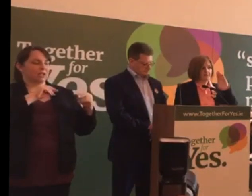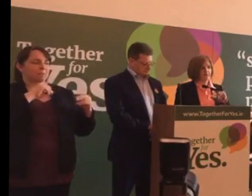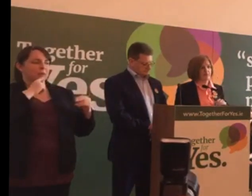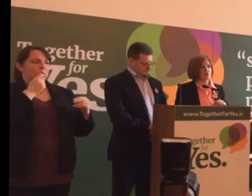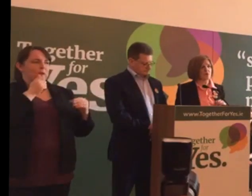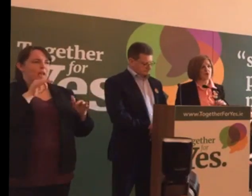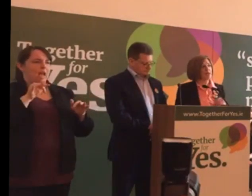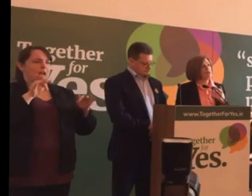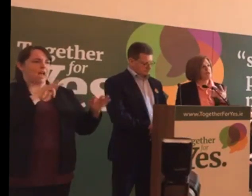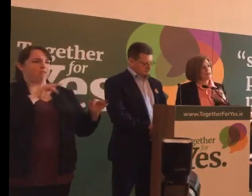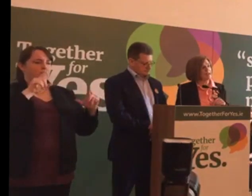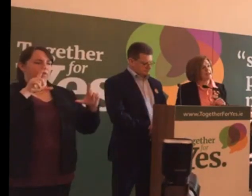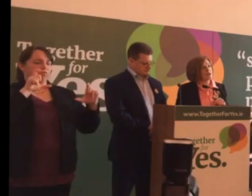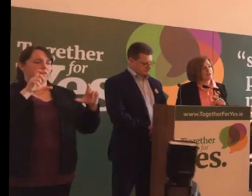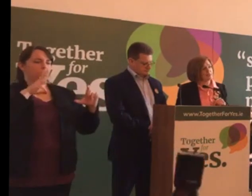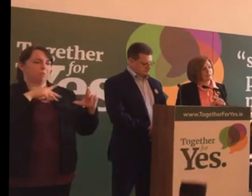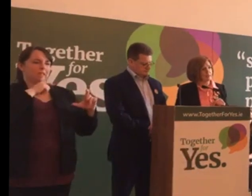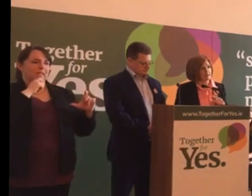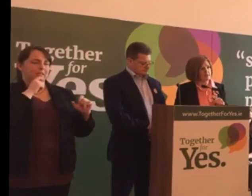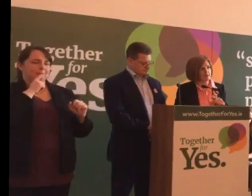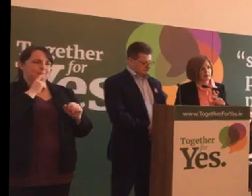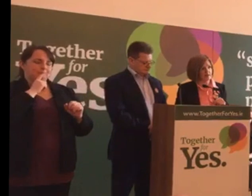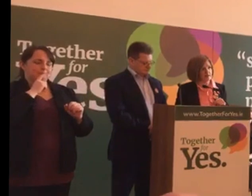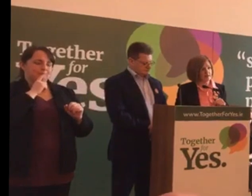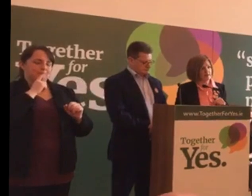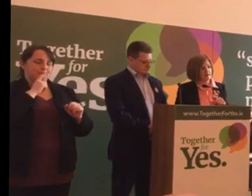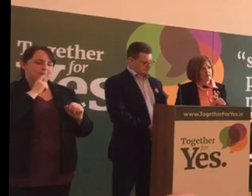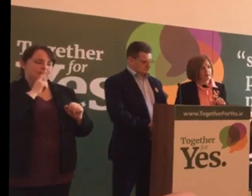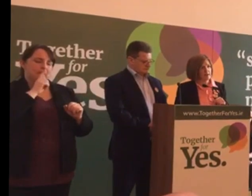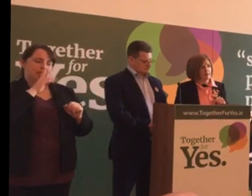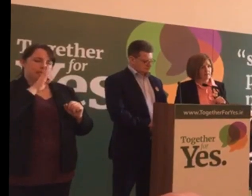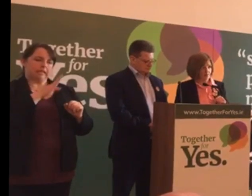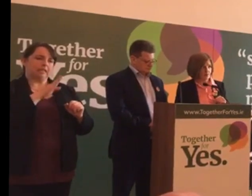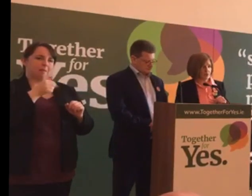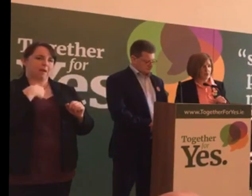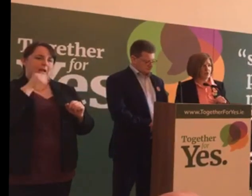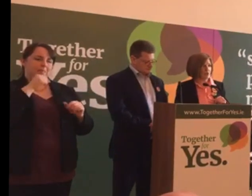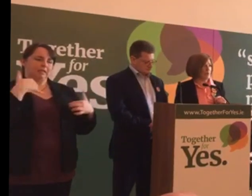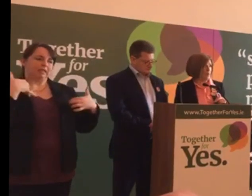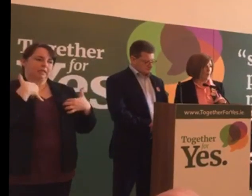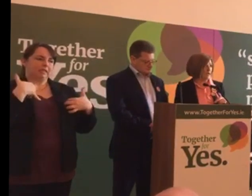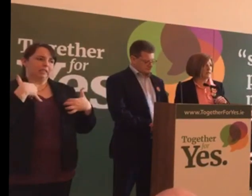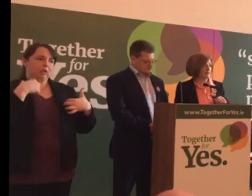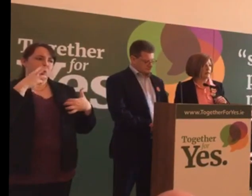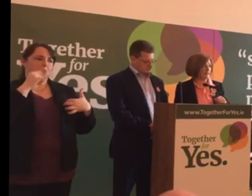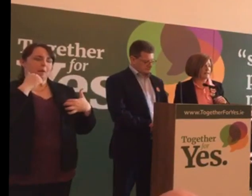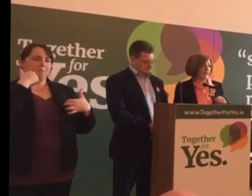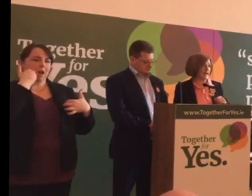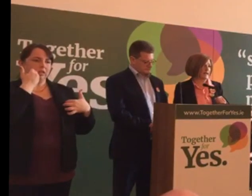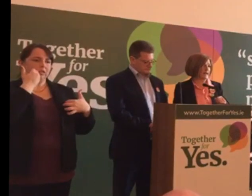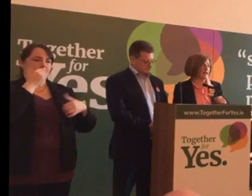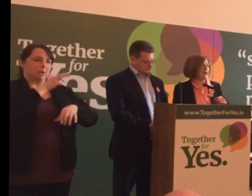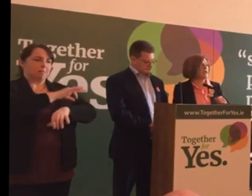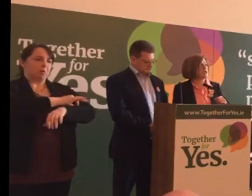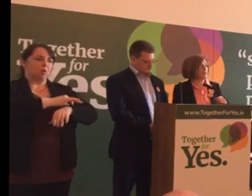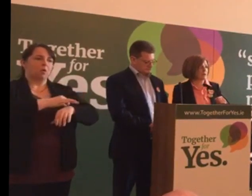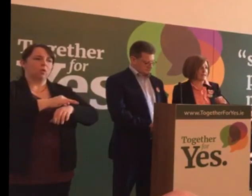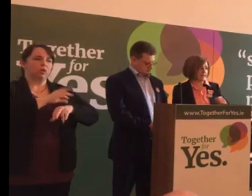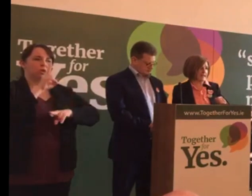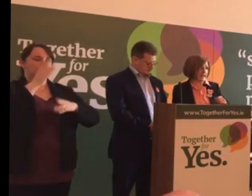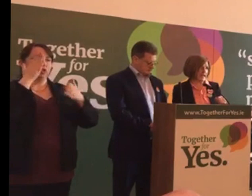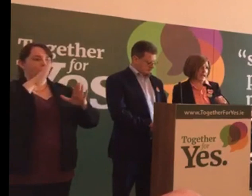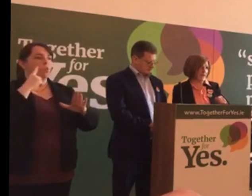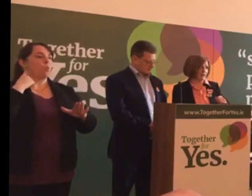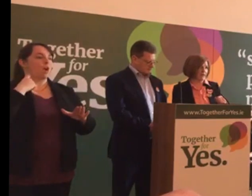photo, she said that she was a bit concerned that the phone shows up white on a scan and she